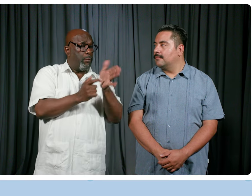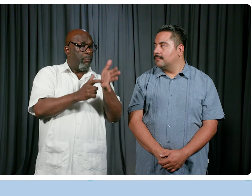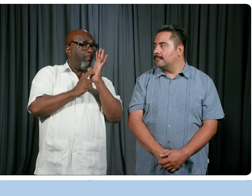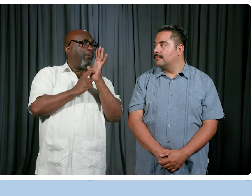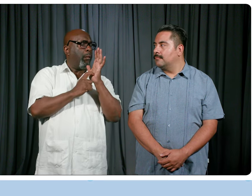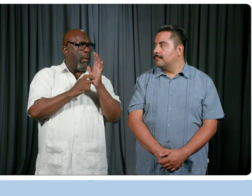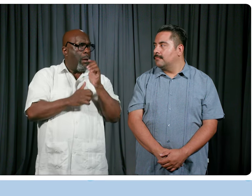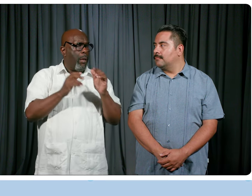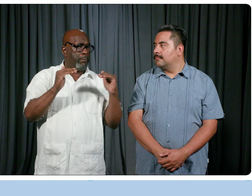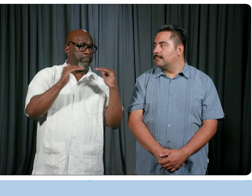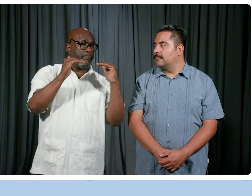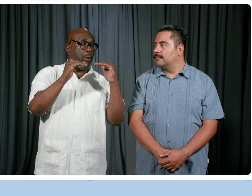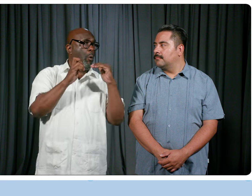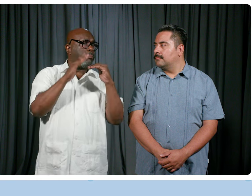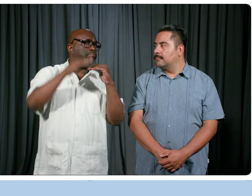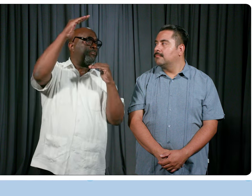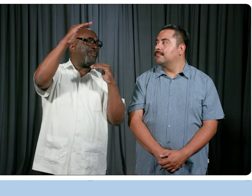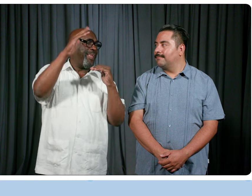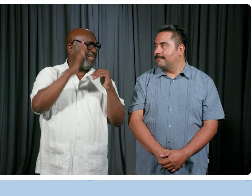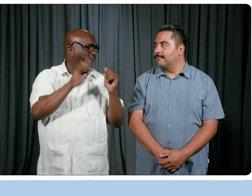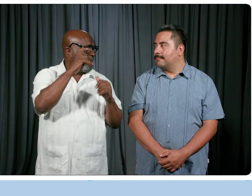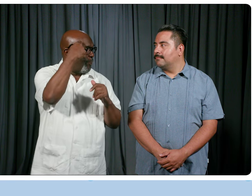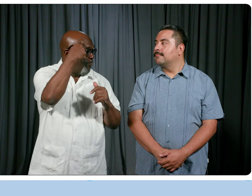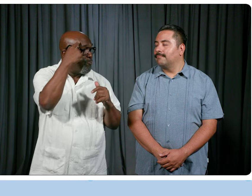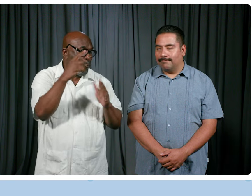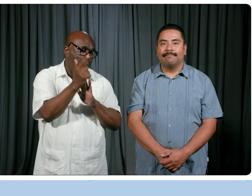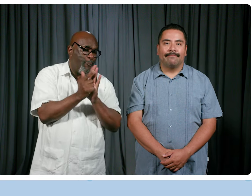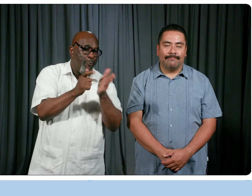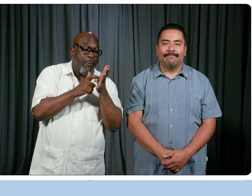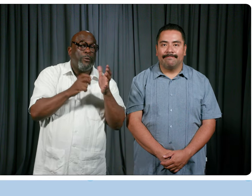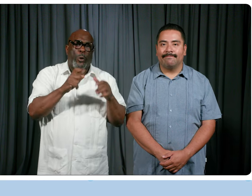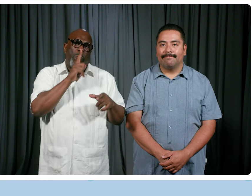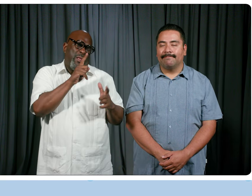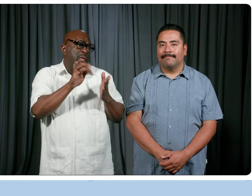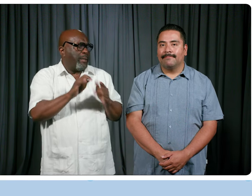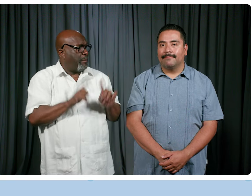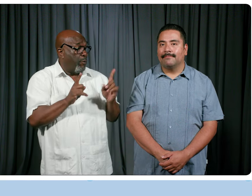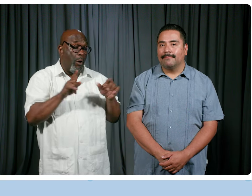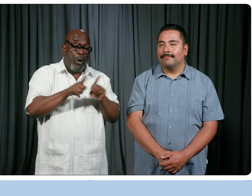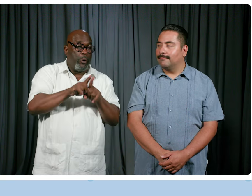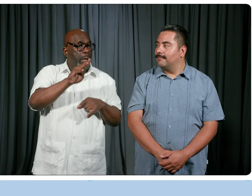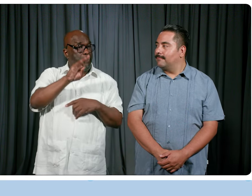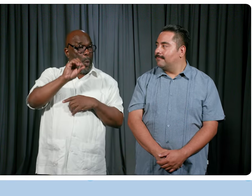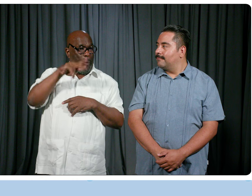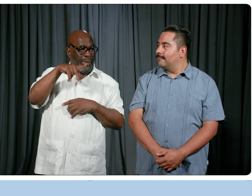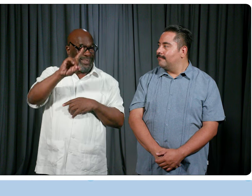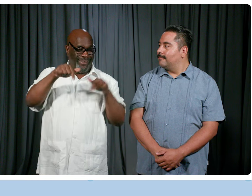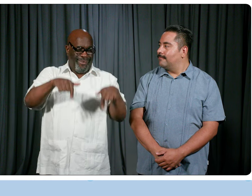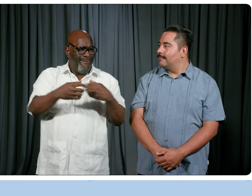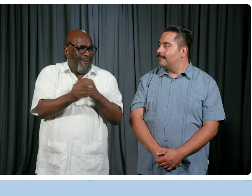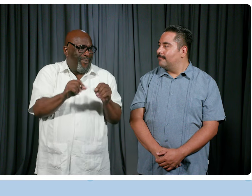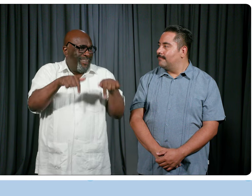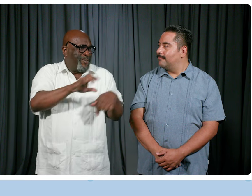what federal code is, you know, that makes a big difference, right? And then just the commitment that we have, look at having the mayor's office for people with disabilities. That's